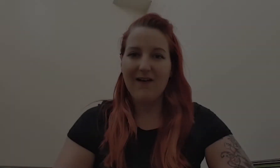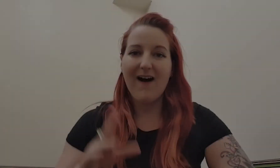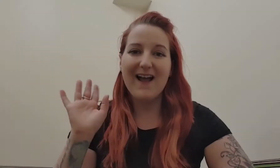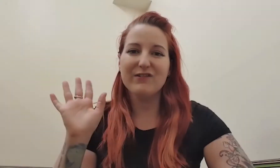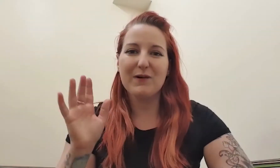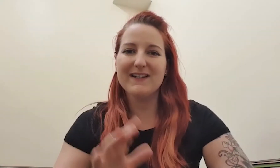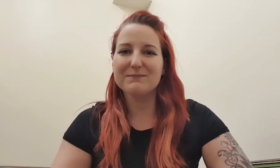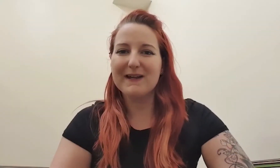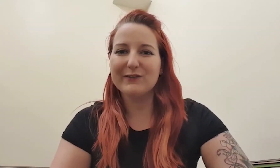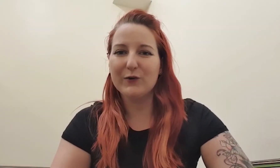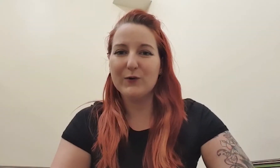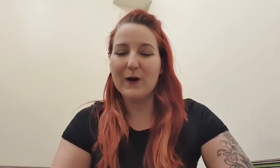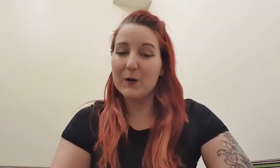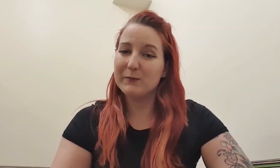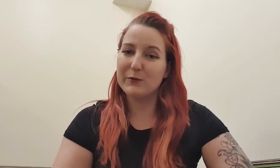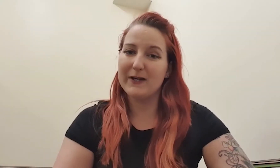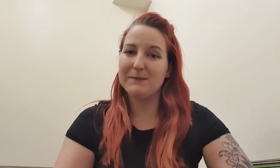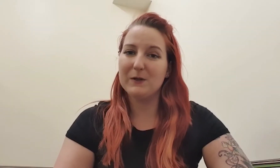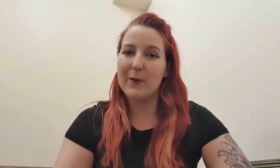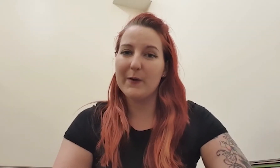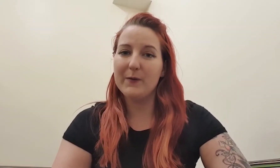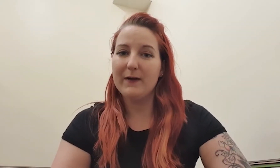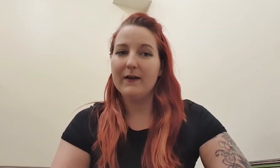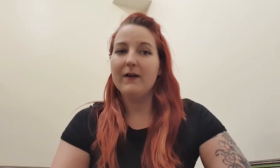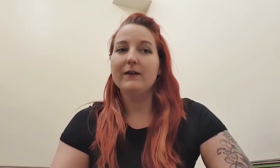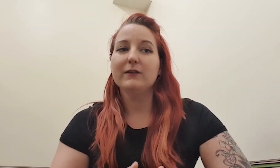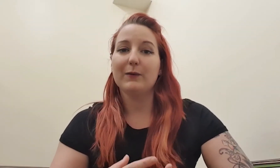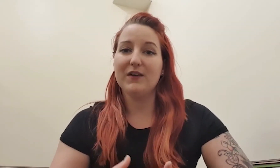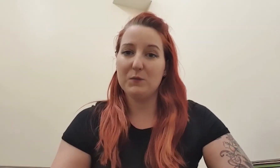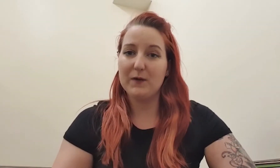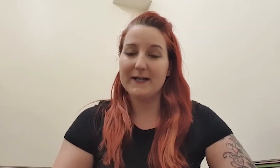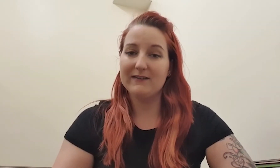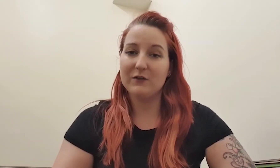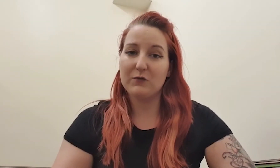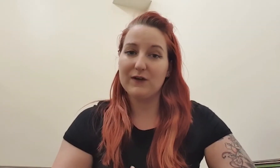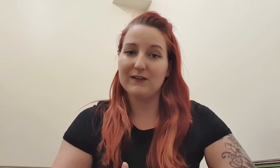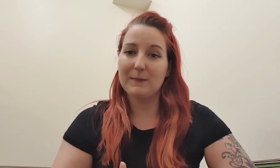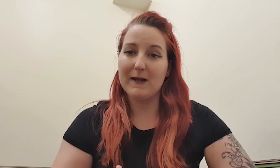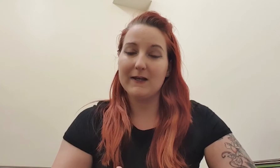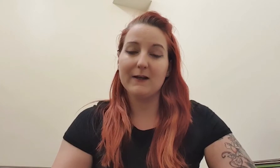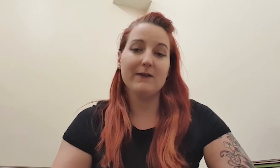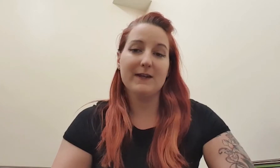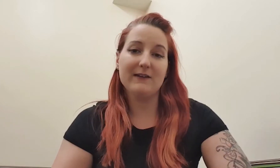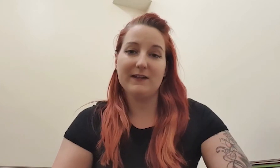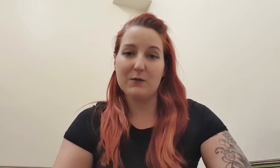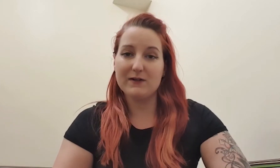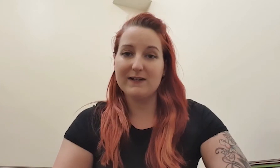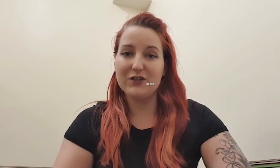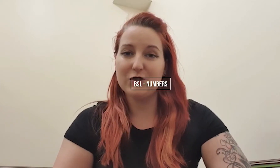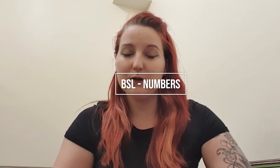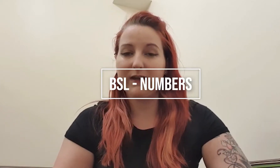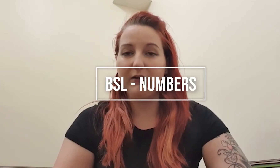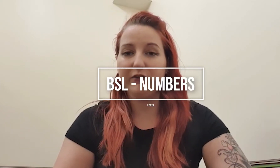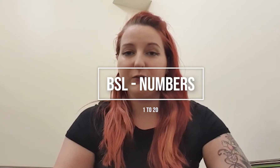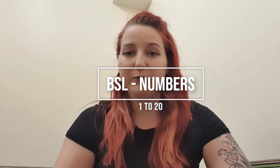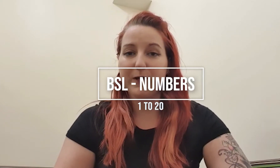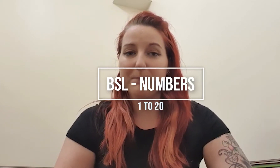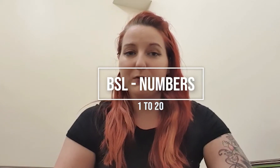Hi everyone, it's Merz Hall. I hope you're all keeping well. So we've done one lesson on fingerspelling, and the next thing I want to teach you is how to do your numbers